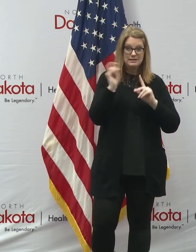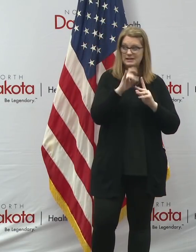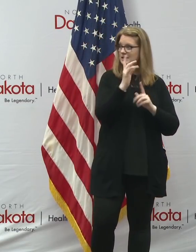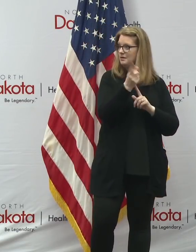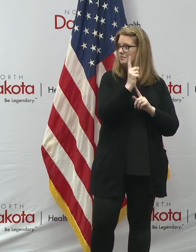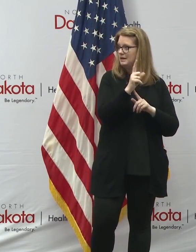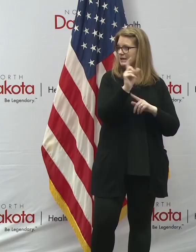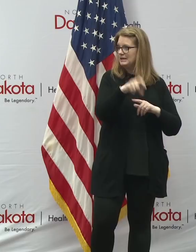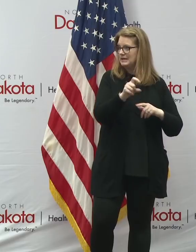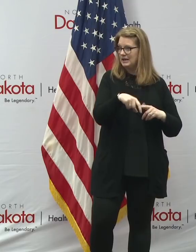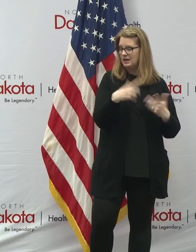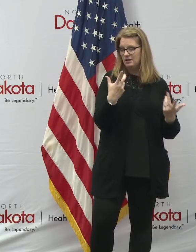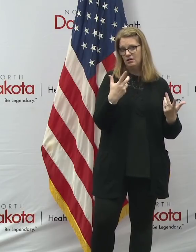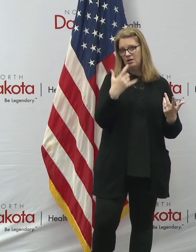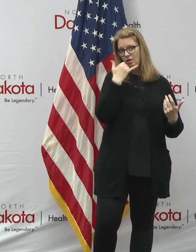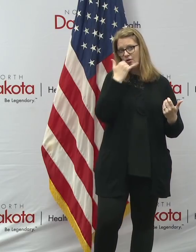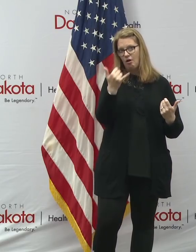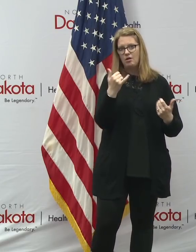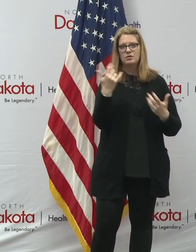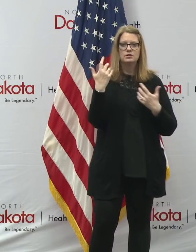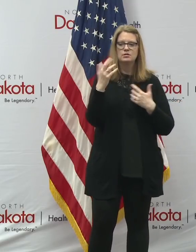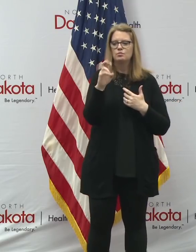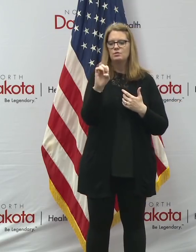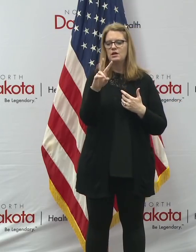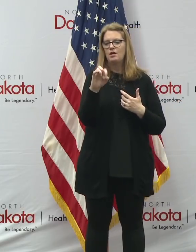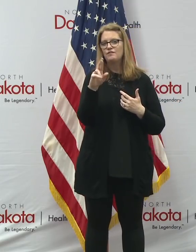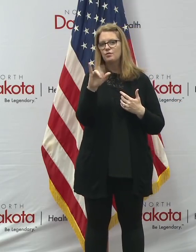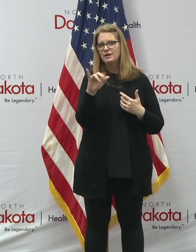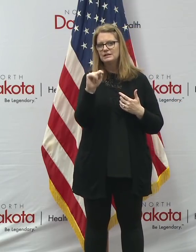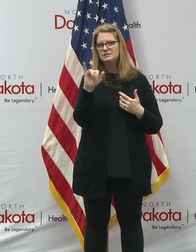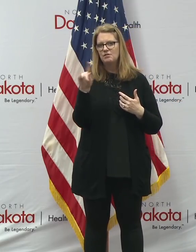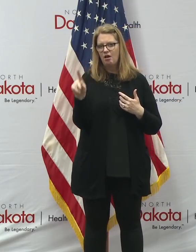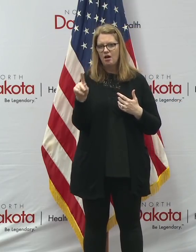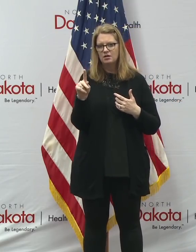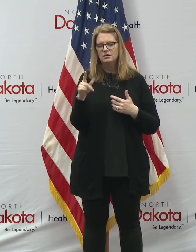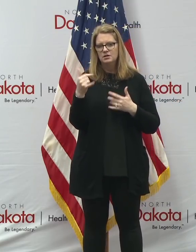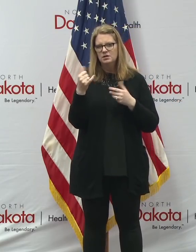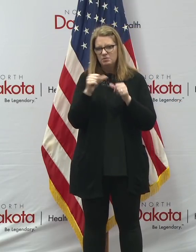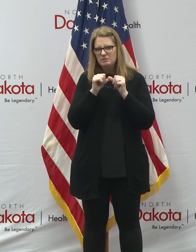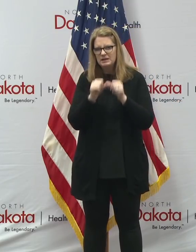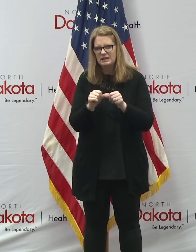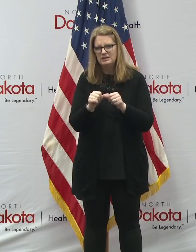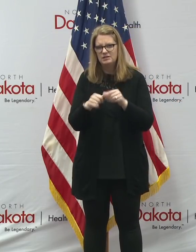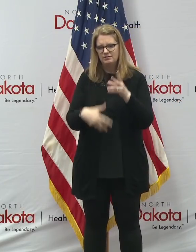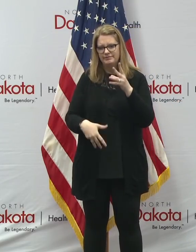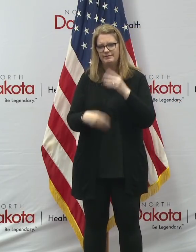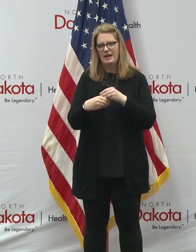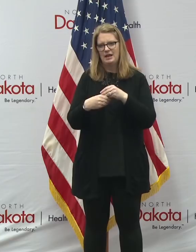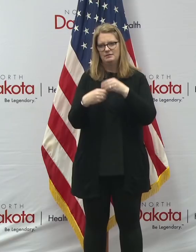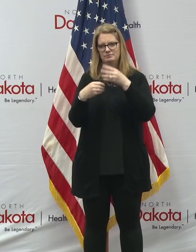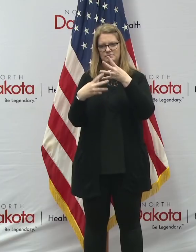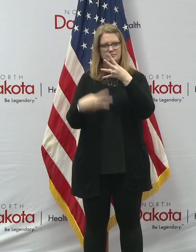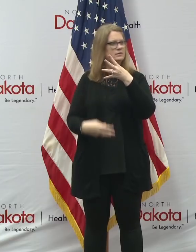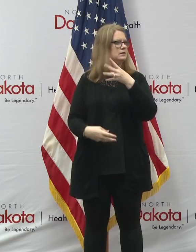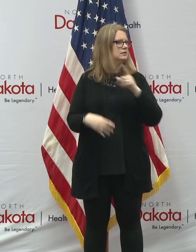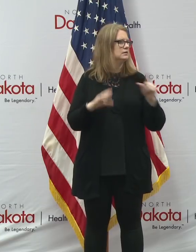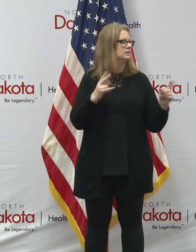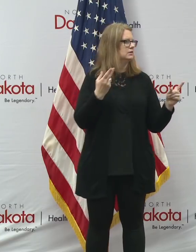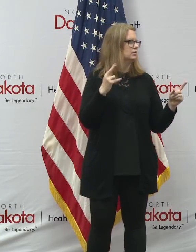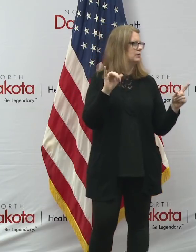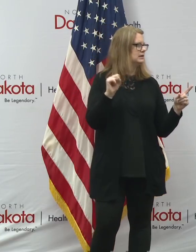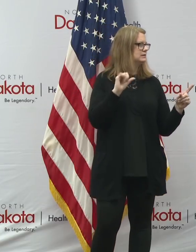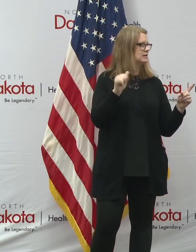one of the helplines, uh, like whether it's recovery talk or the other ones, we'll keep publishing all of those. Uh, Chris, maybe, I don't know if you've got other